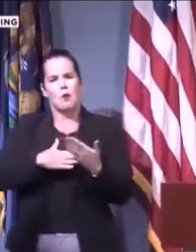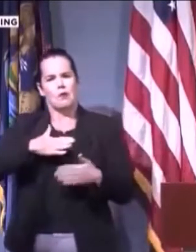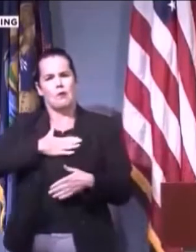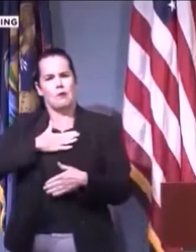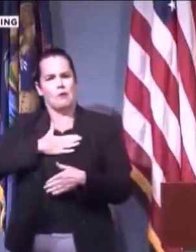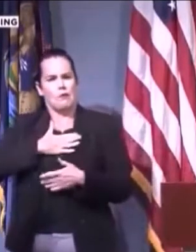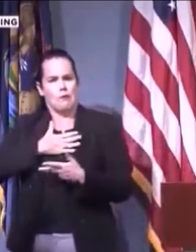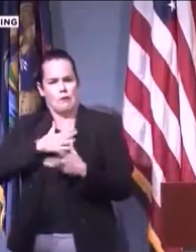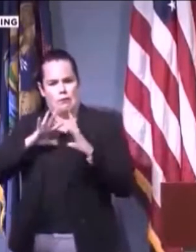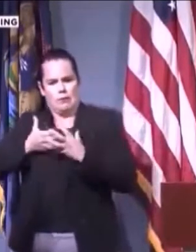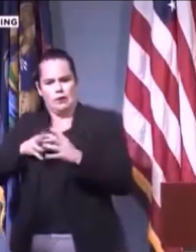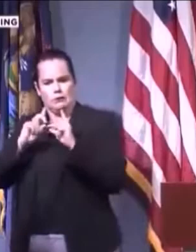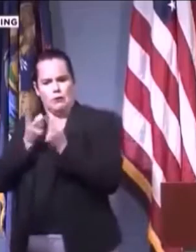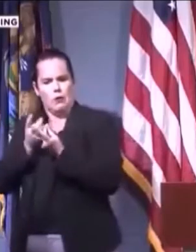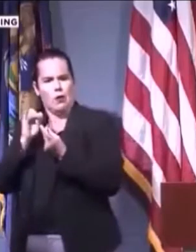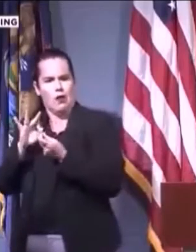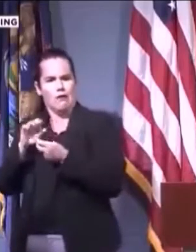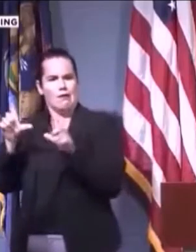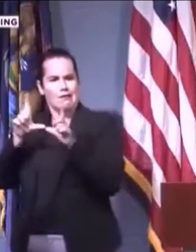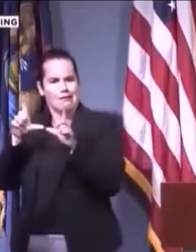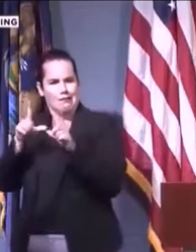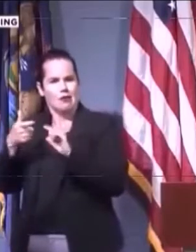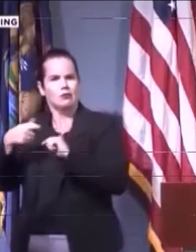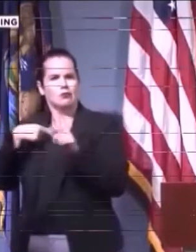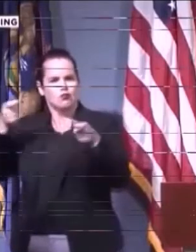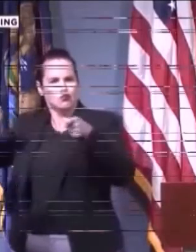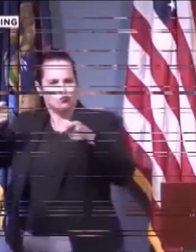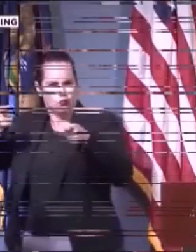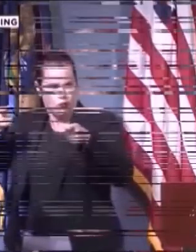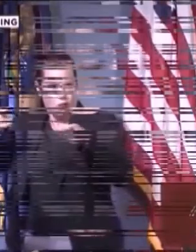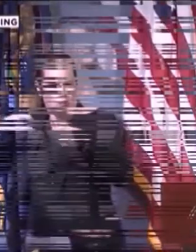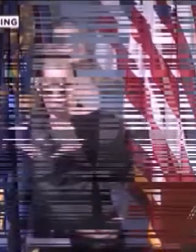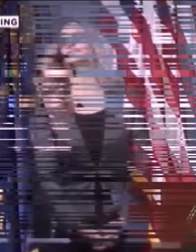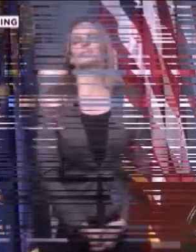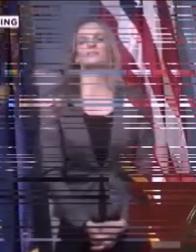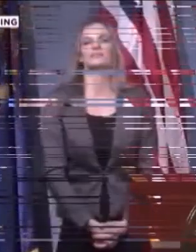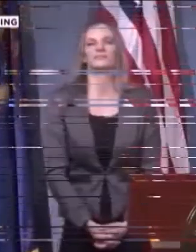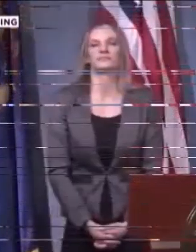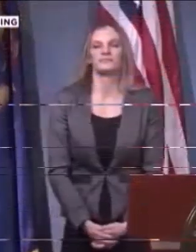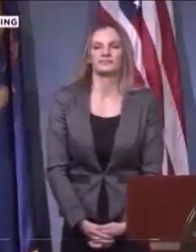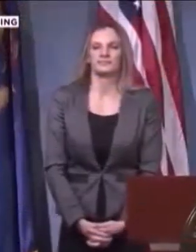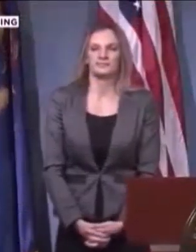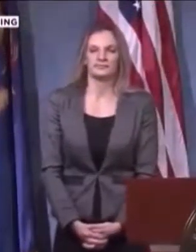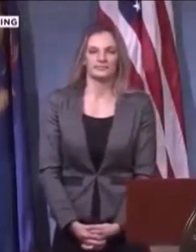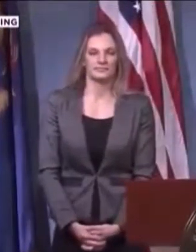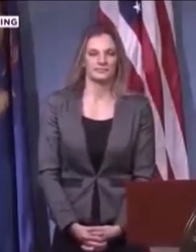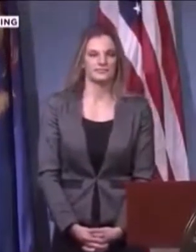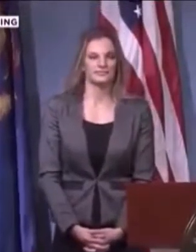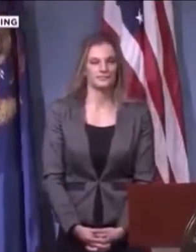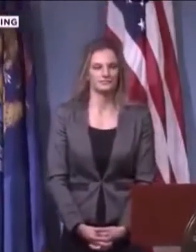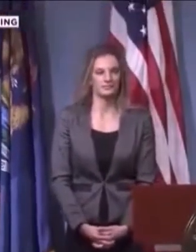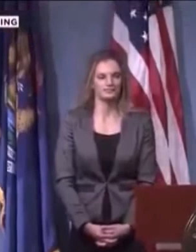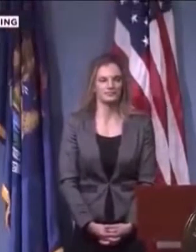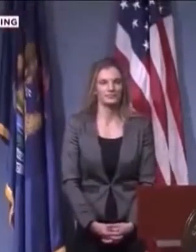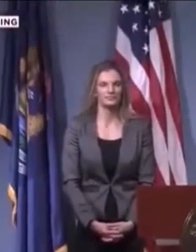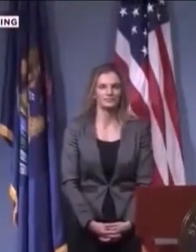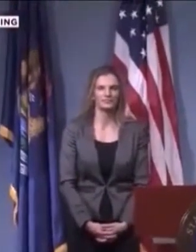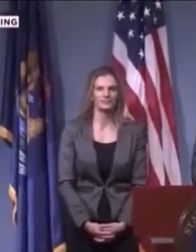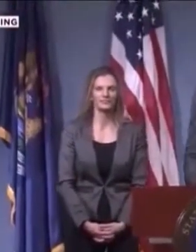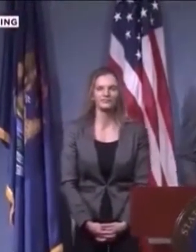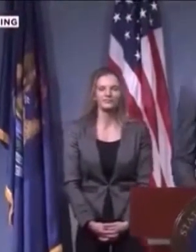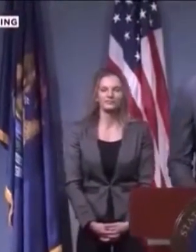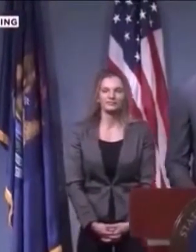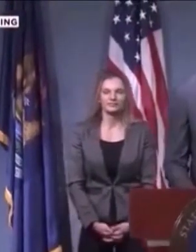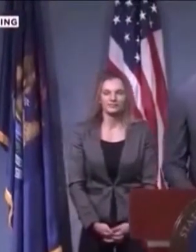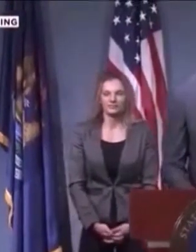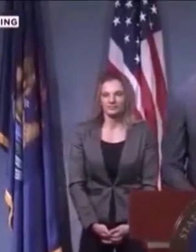I'm, I'm my own worst enemy when it comes to making notes. So more or less, she's jumping on the racism bandwagon. Like all the other